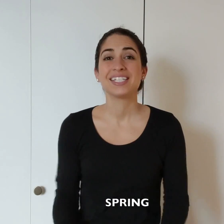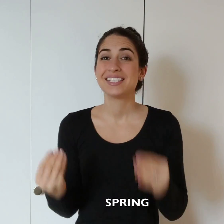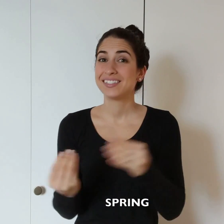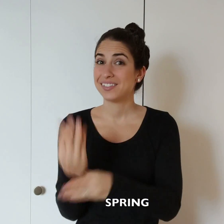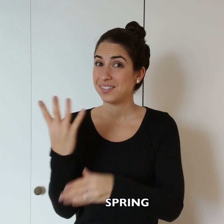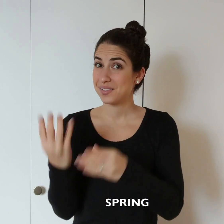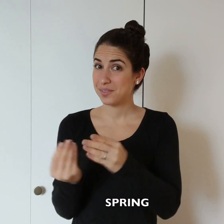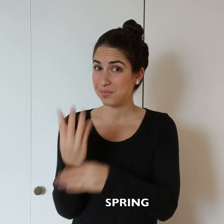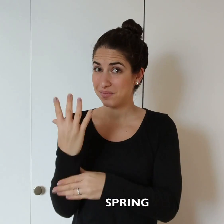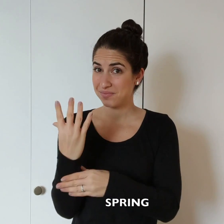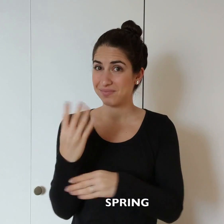Spring.